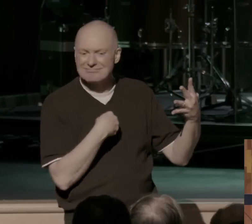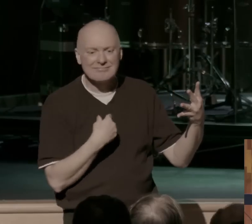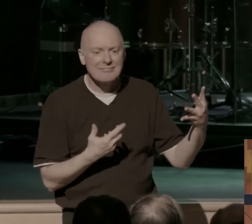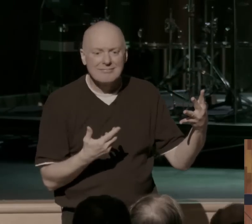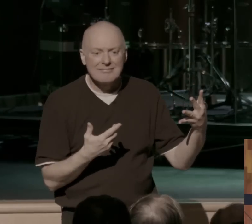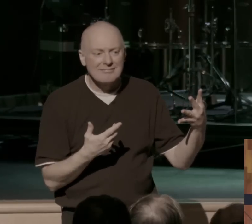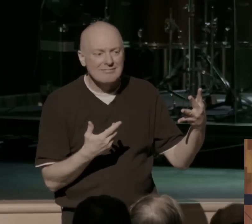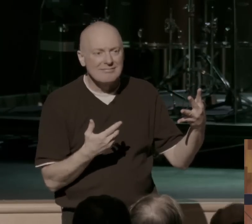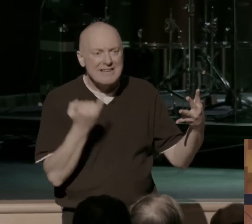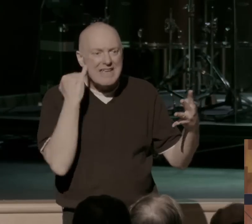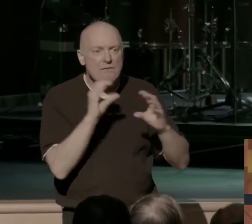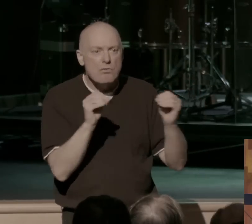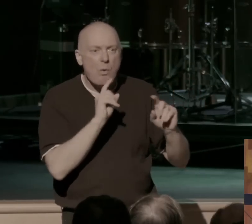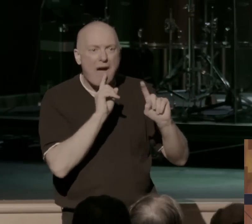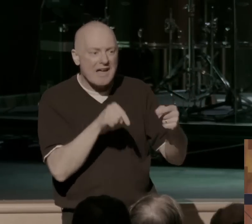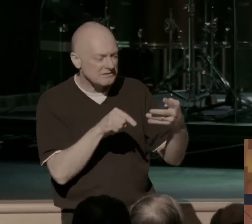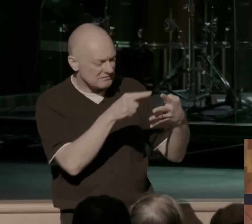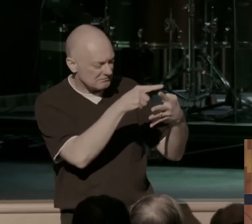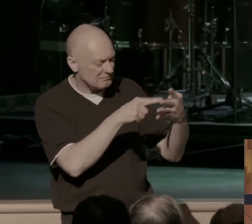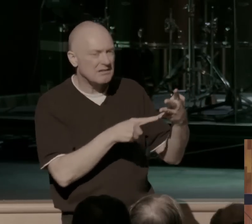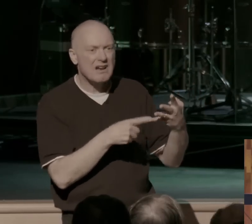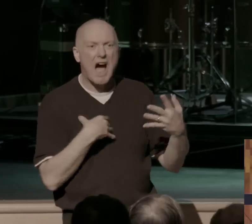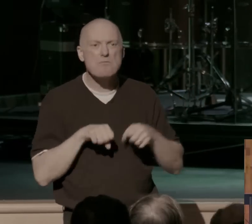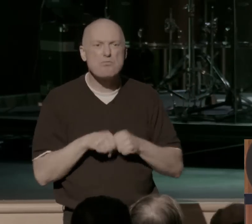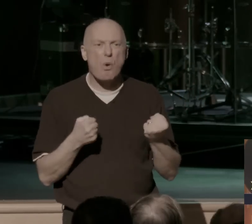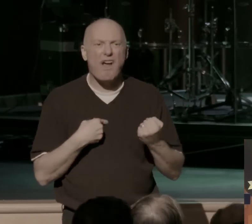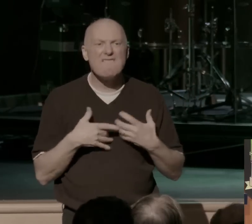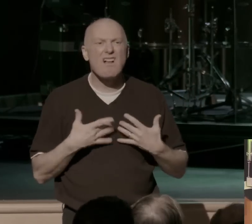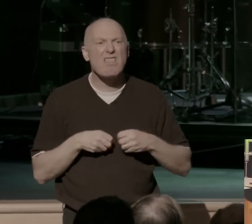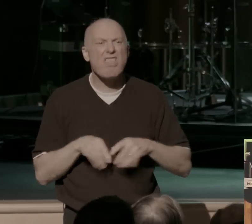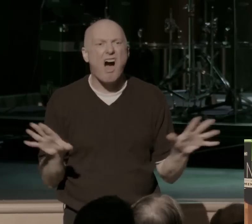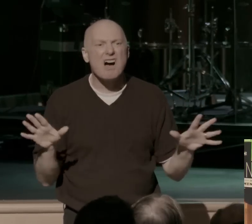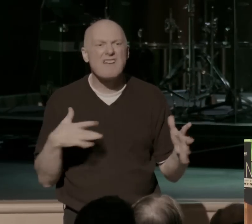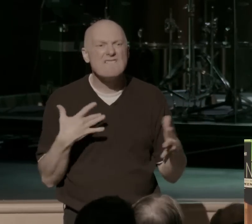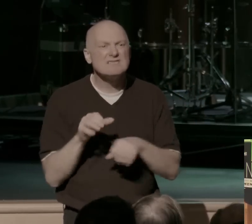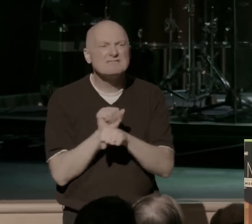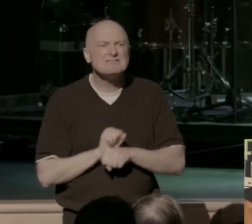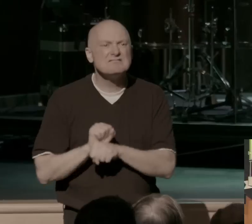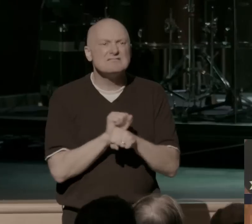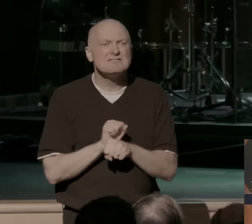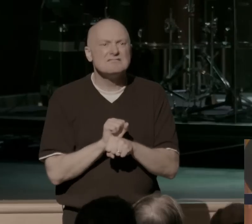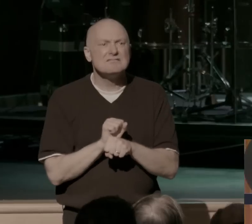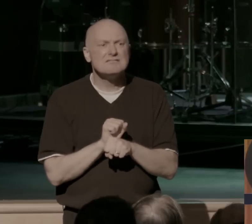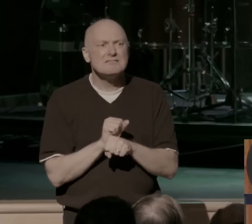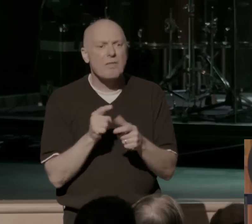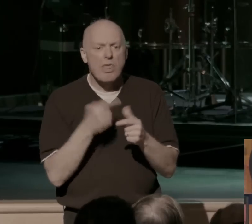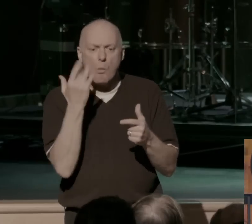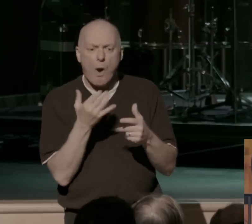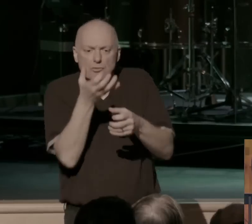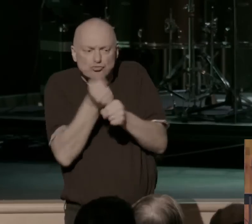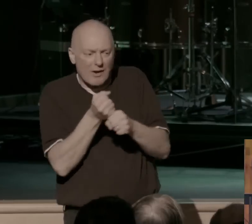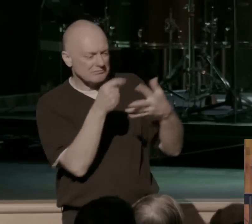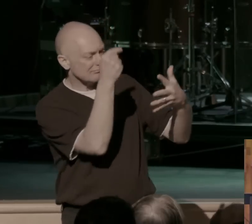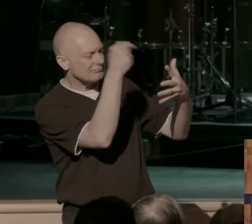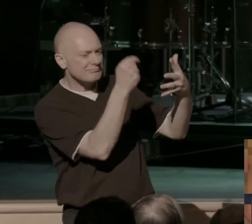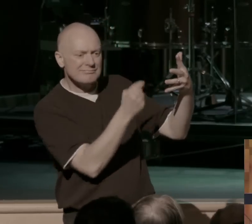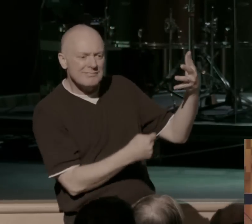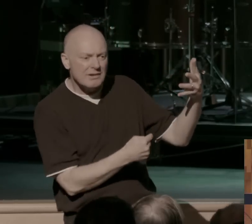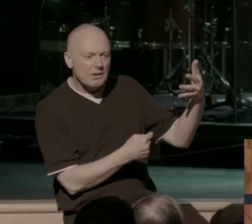And if there's no answer for what's broken, what's lost, what's enslaved, then why do we trust in it? So the question again is, where is